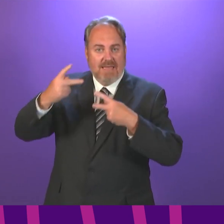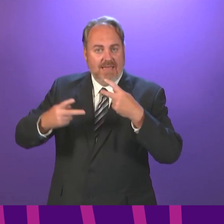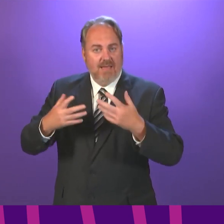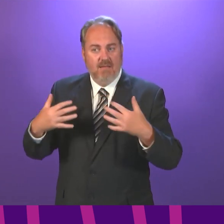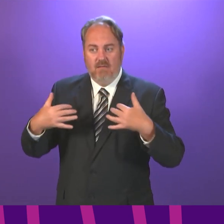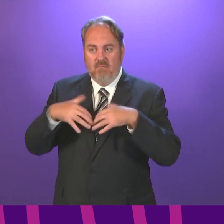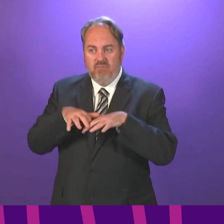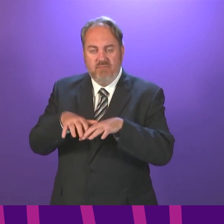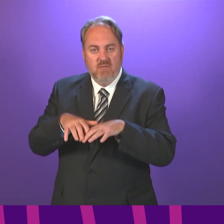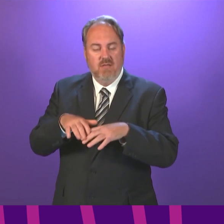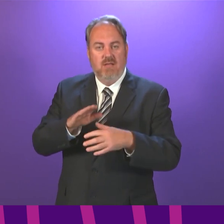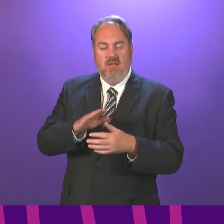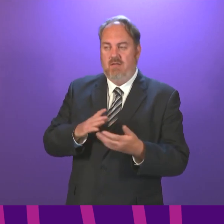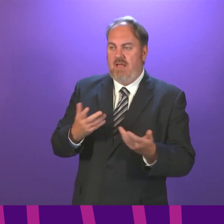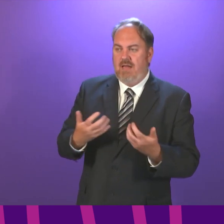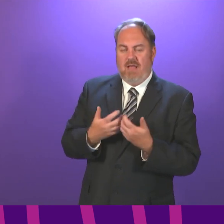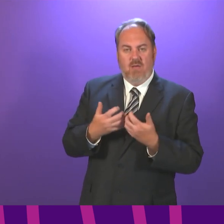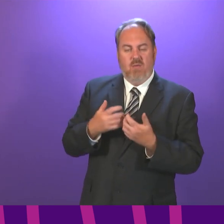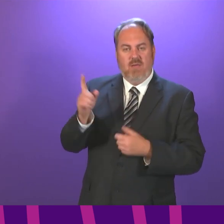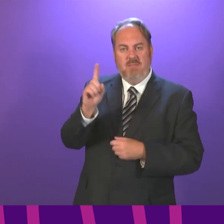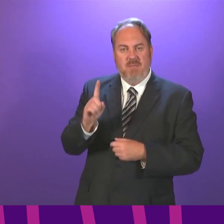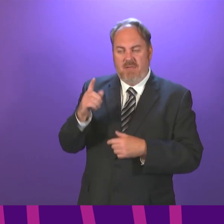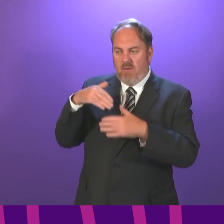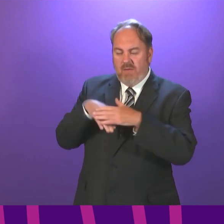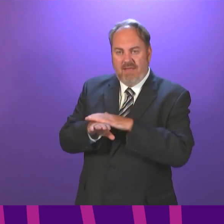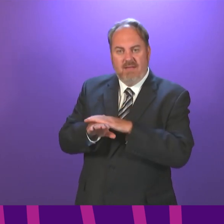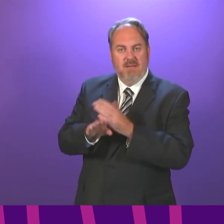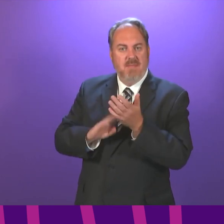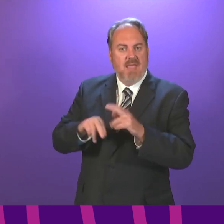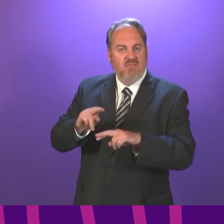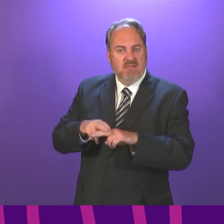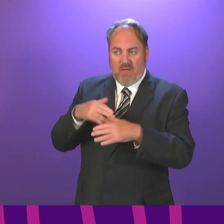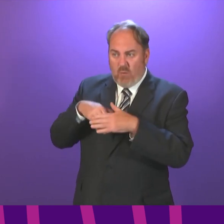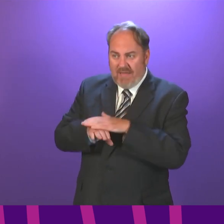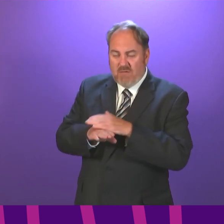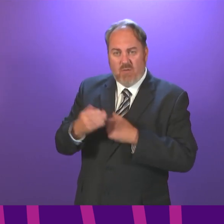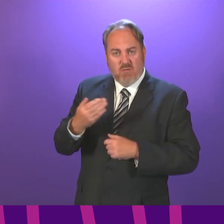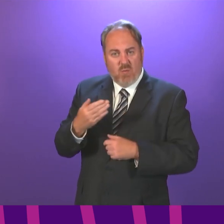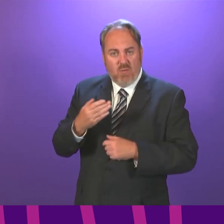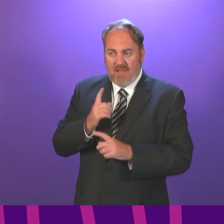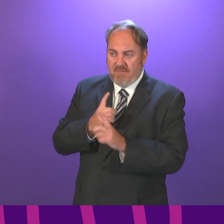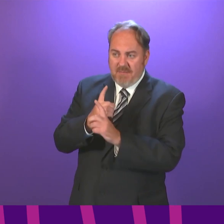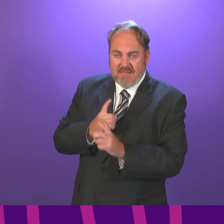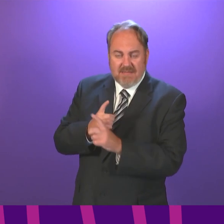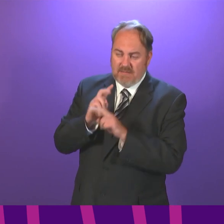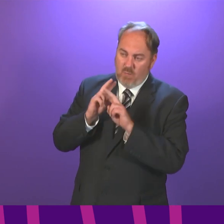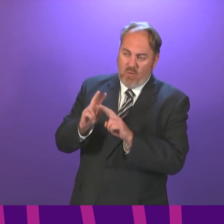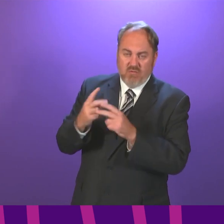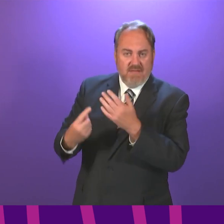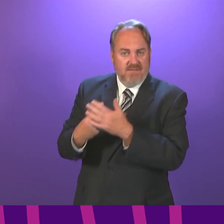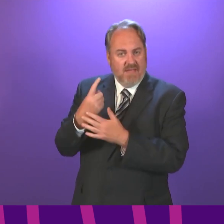expect parents to be able to enter school buildings for meetings and events in the coming weeks? Liz First Minister.